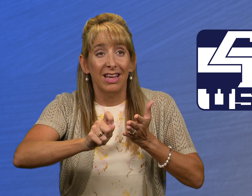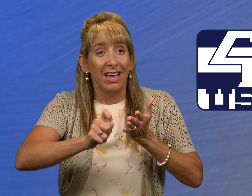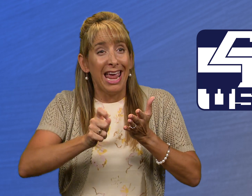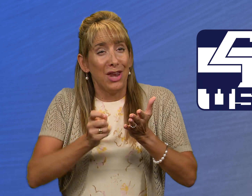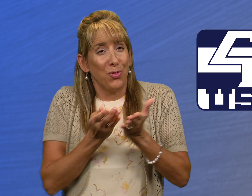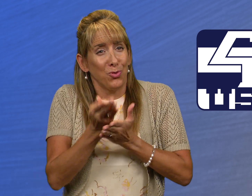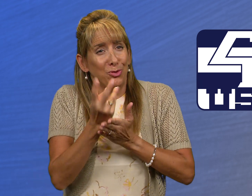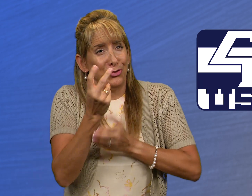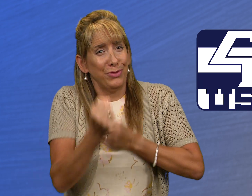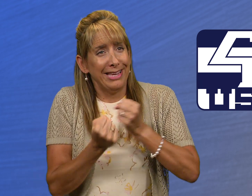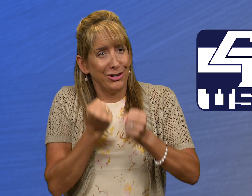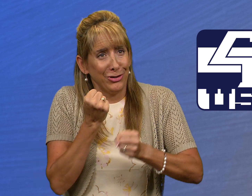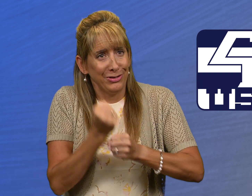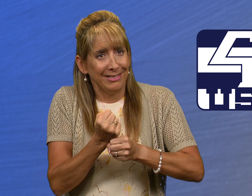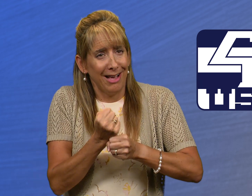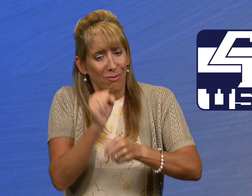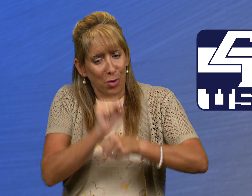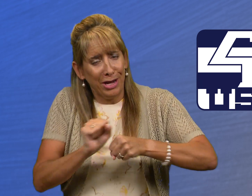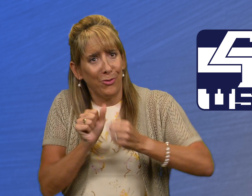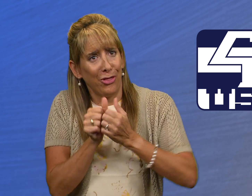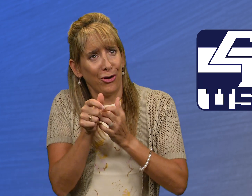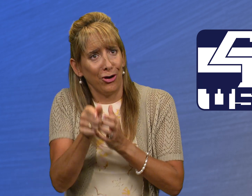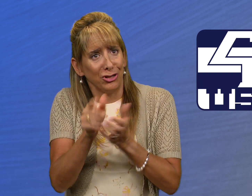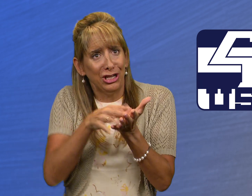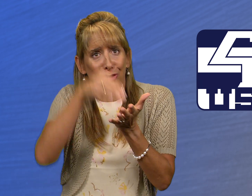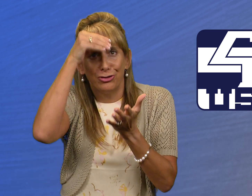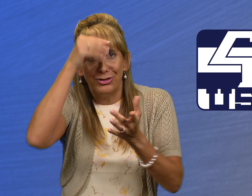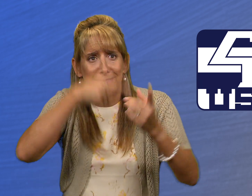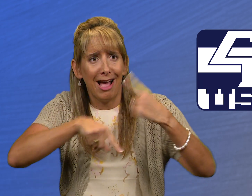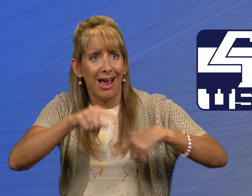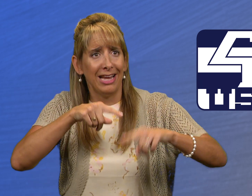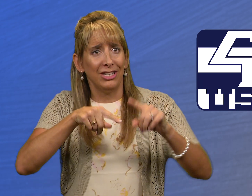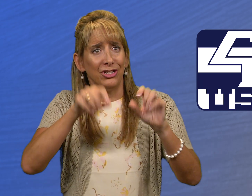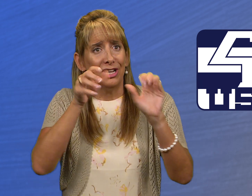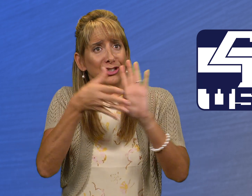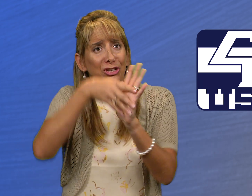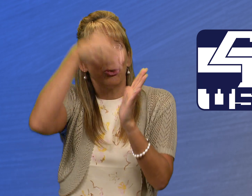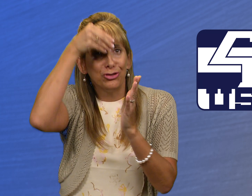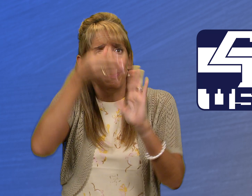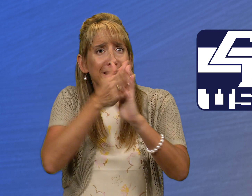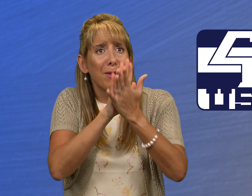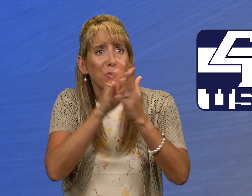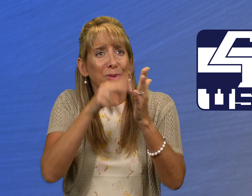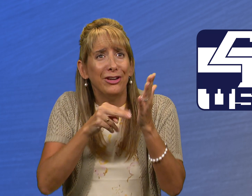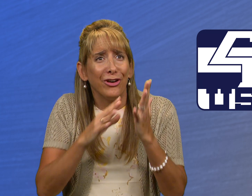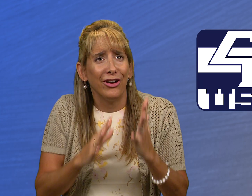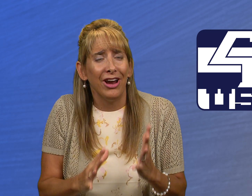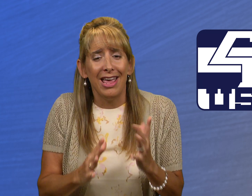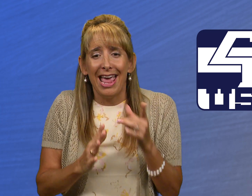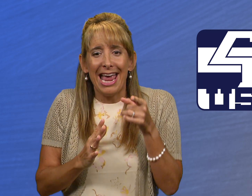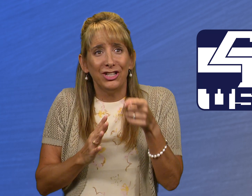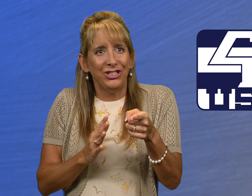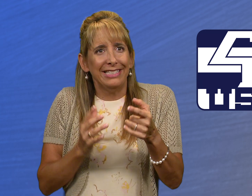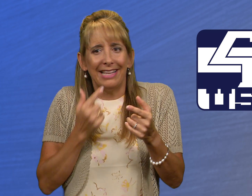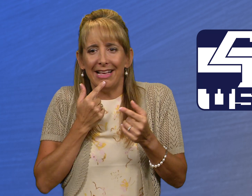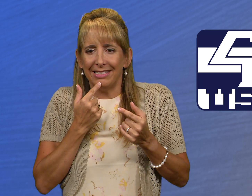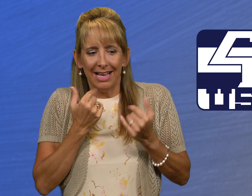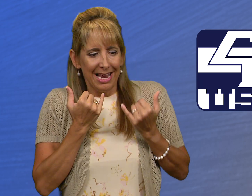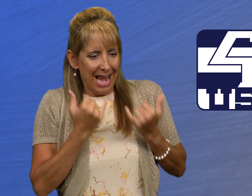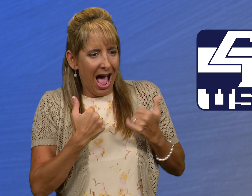and through two years of working with her, she learned to sign, she learned to become a reader, and she says, now